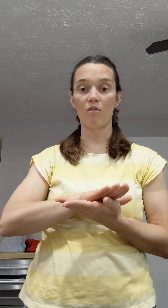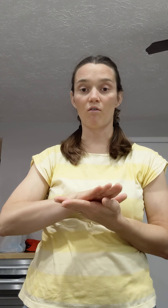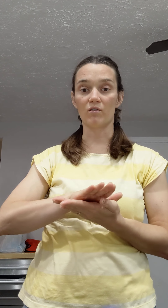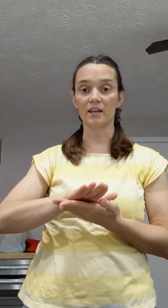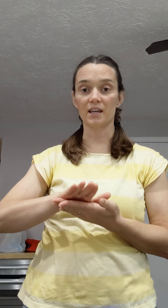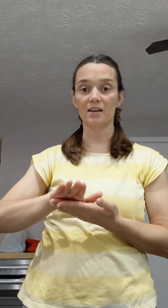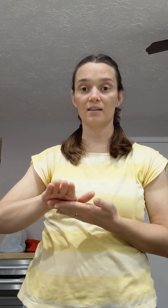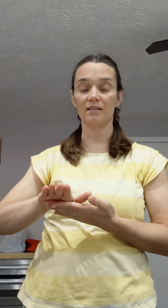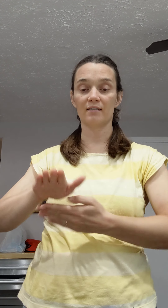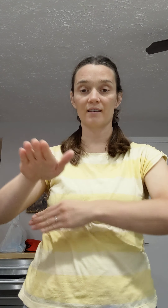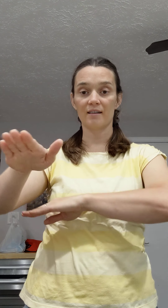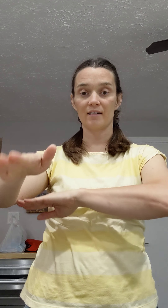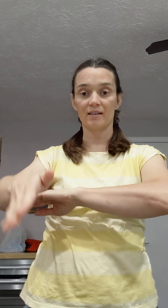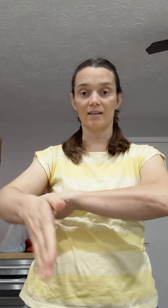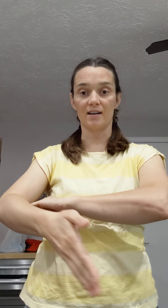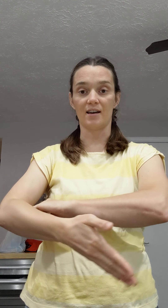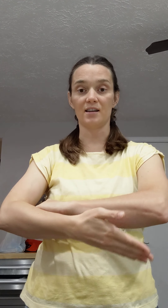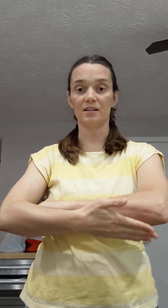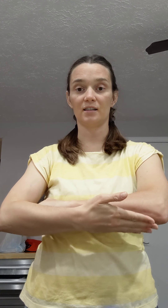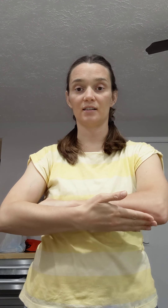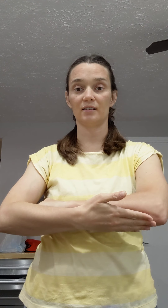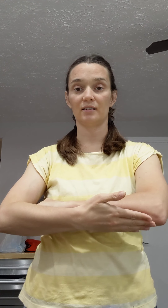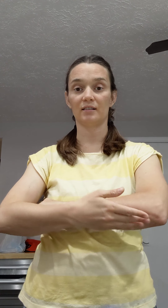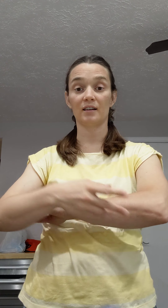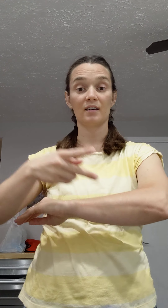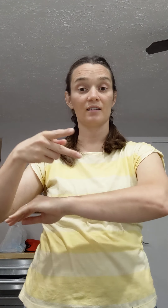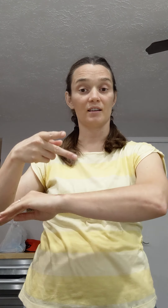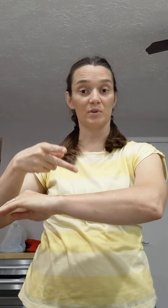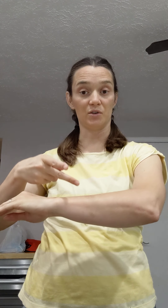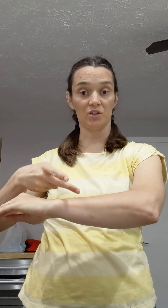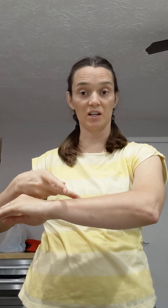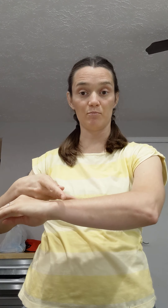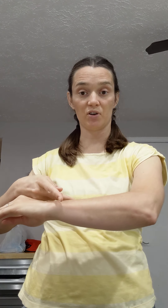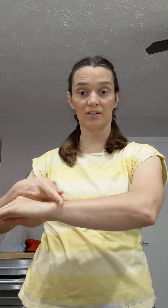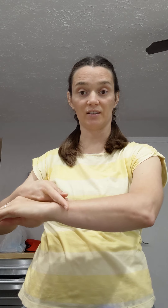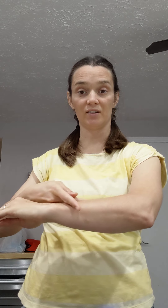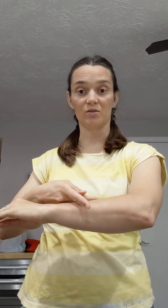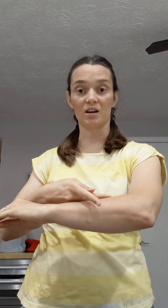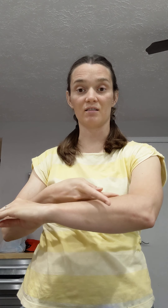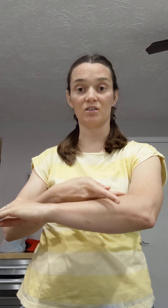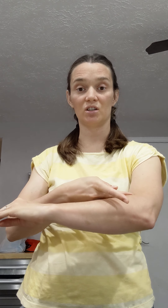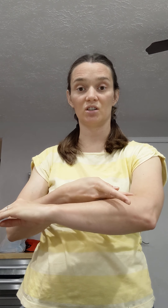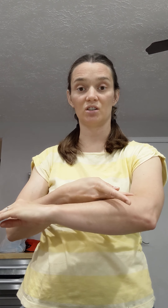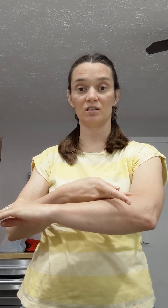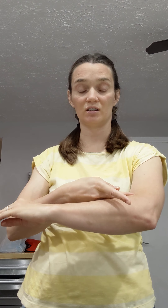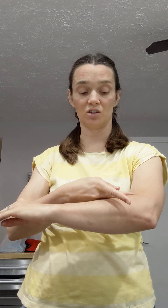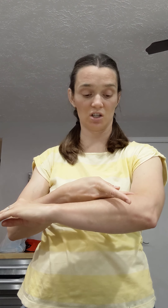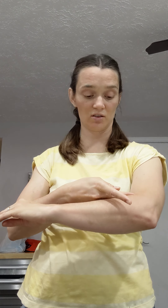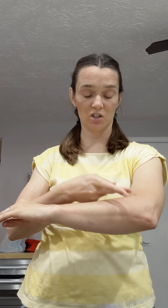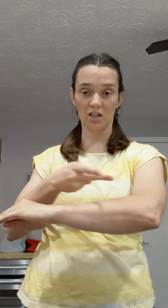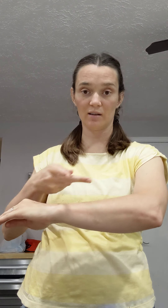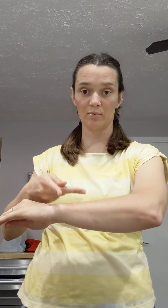holy night. And we do sheep person. So cut the shear the sheep.